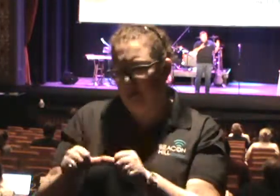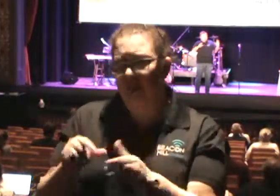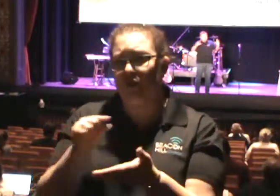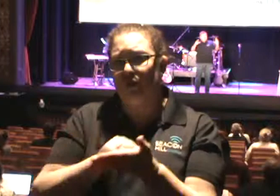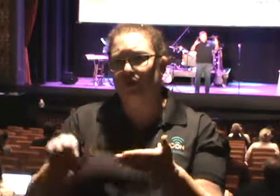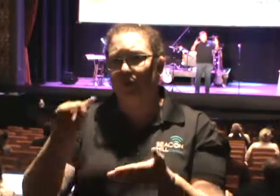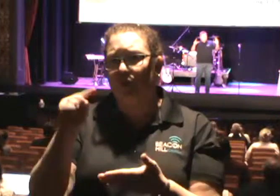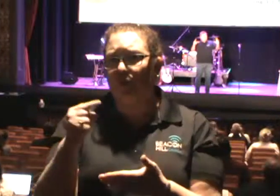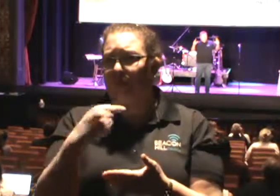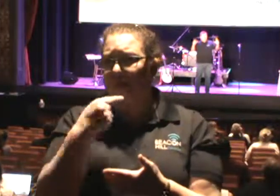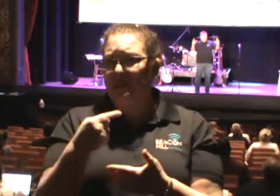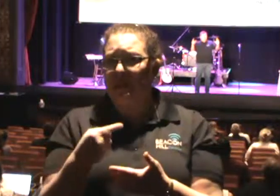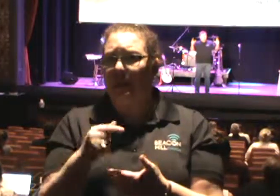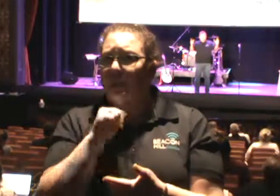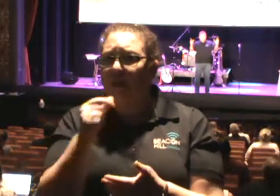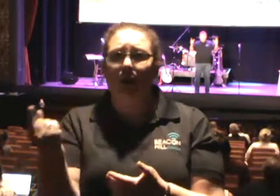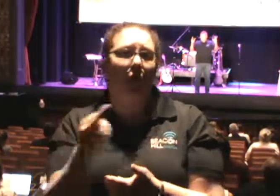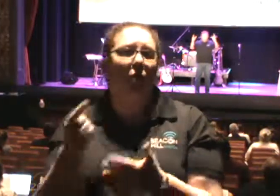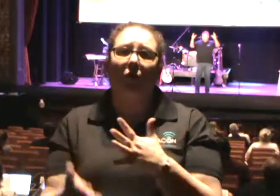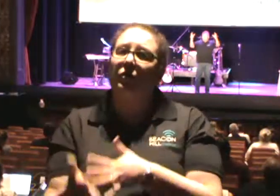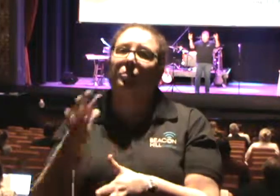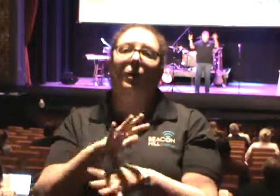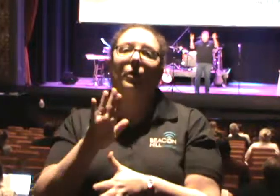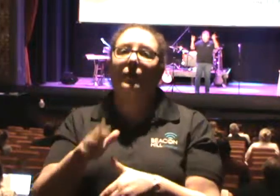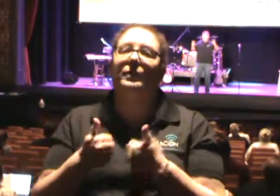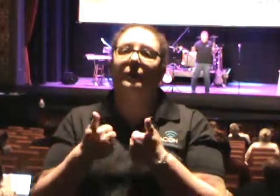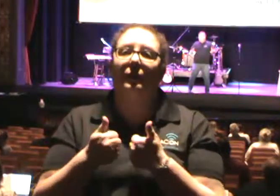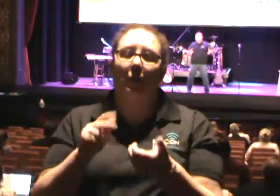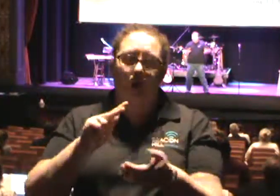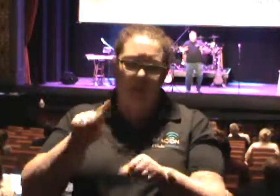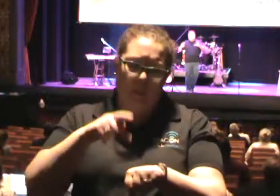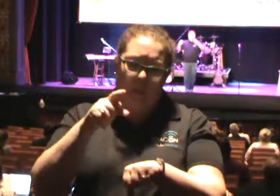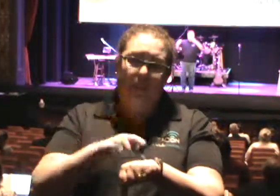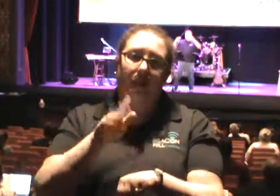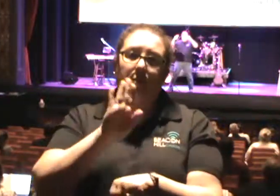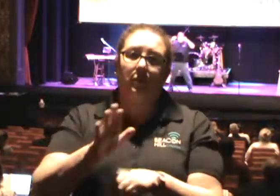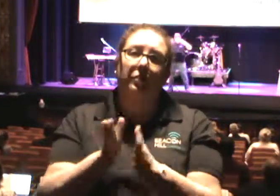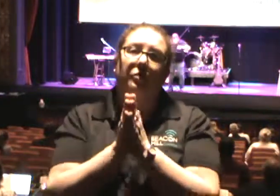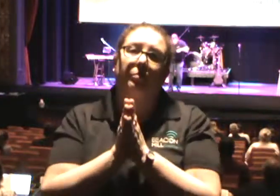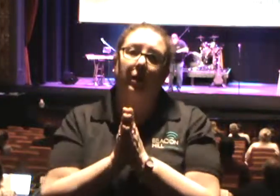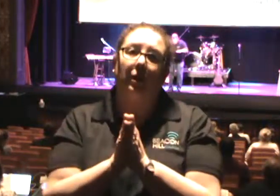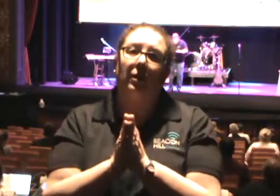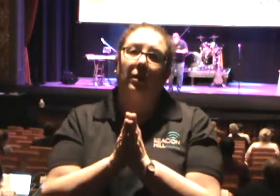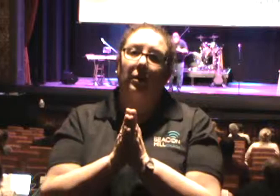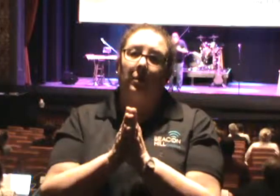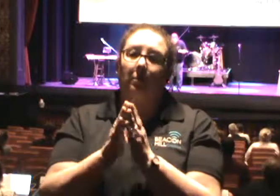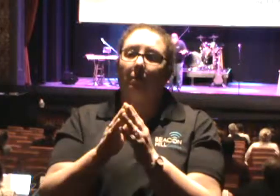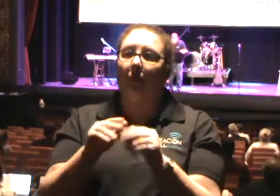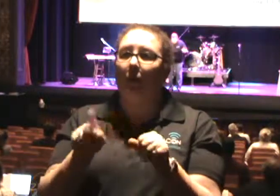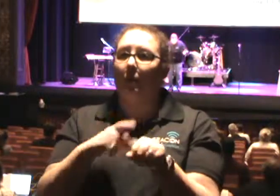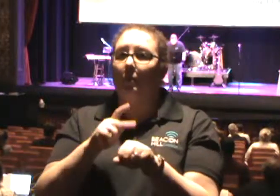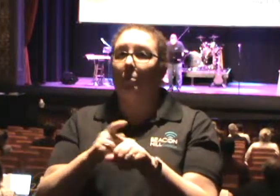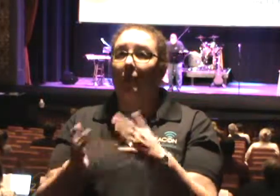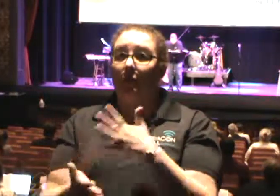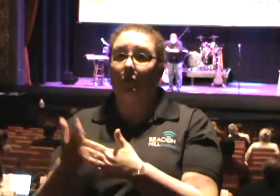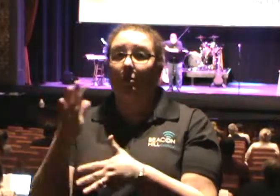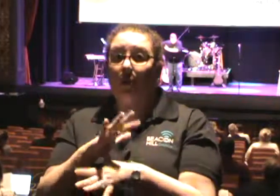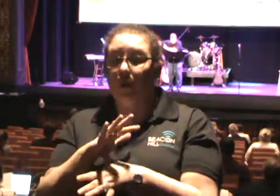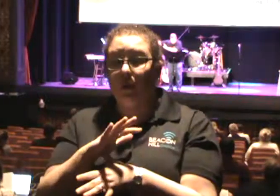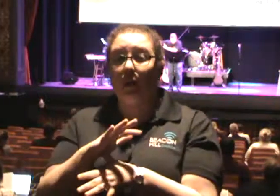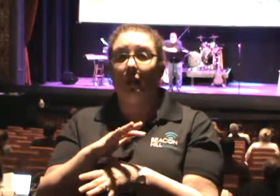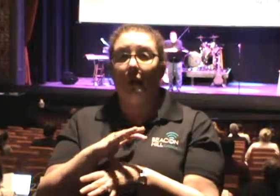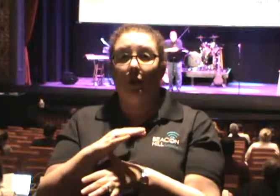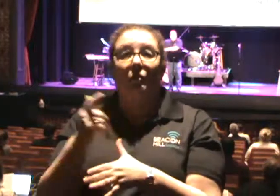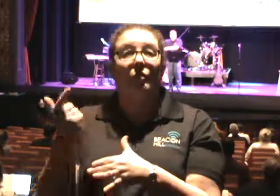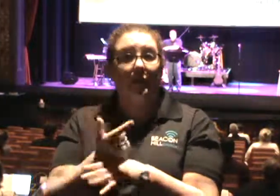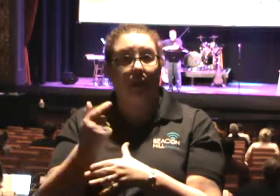that not only is it a priority in his life, we see the purpose of his prayer, but he makes prayer a priority to get the gospel